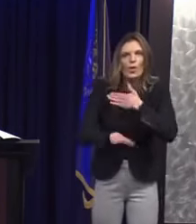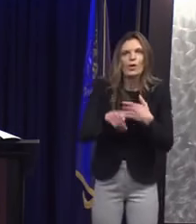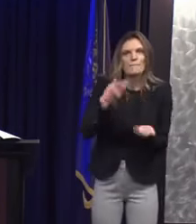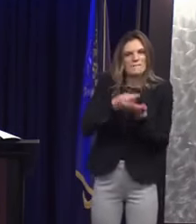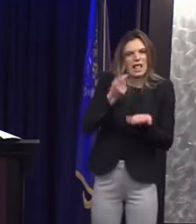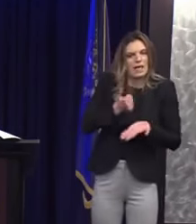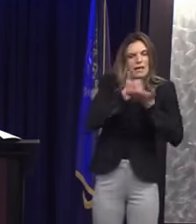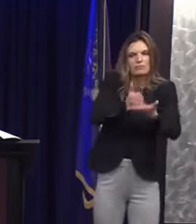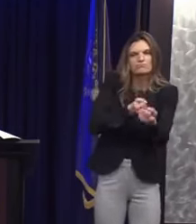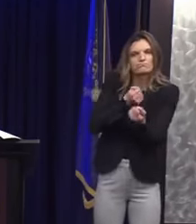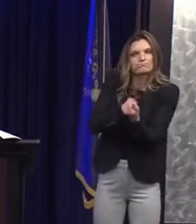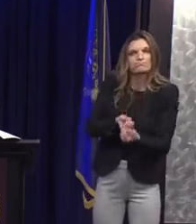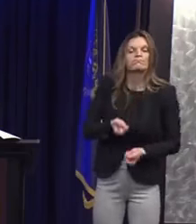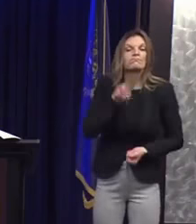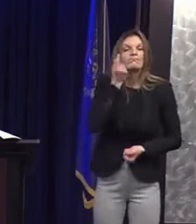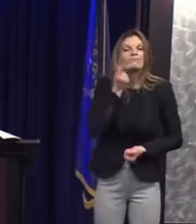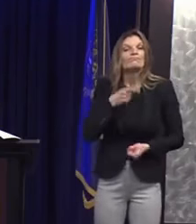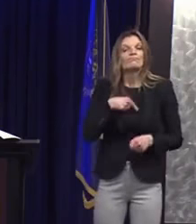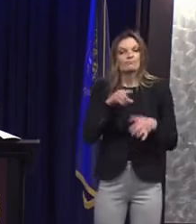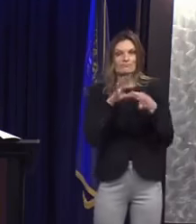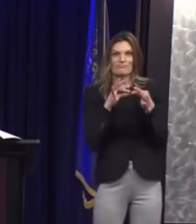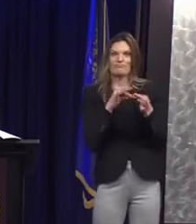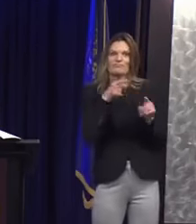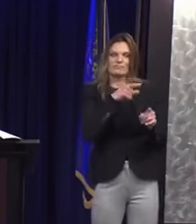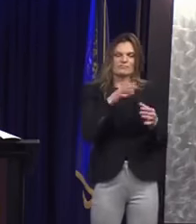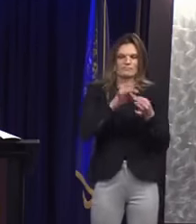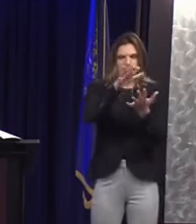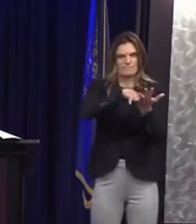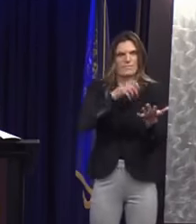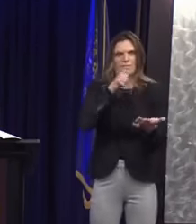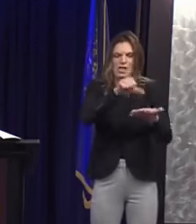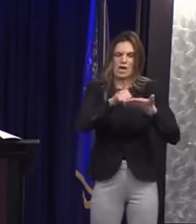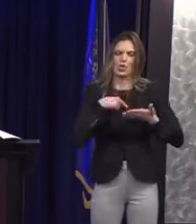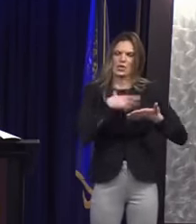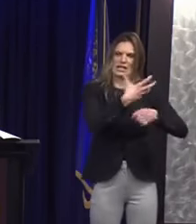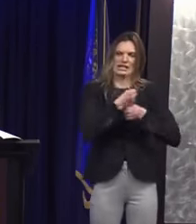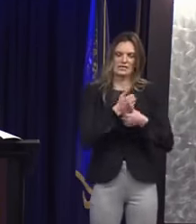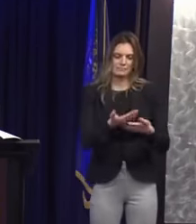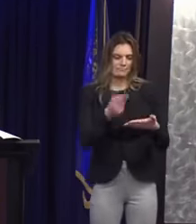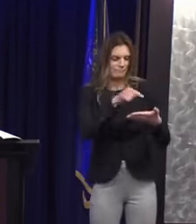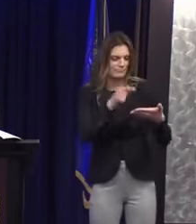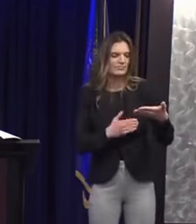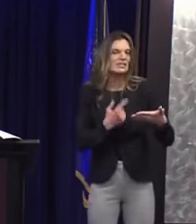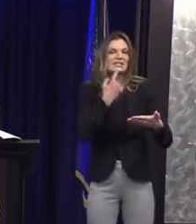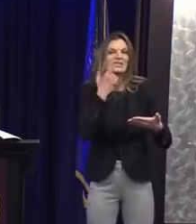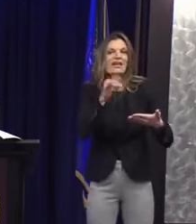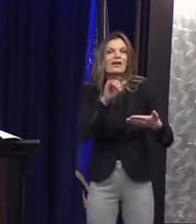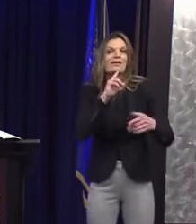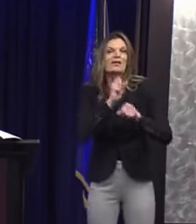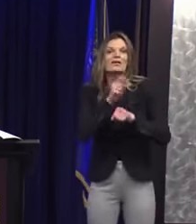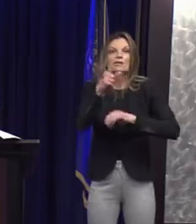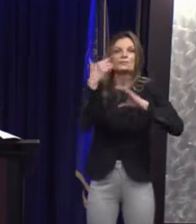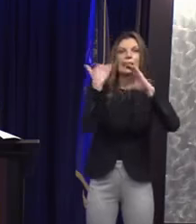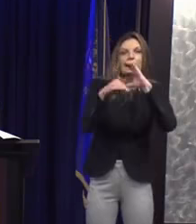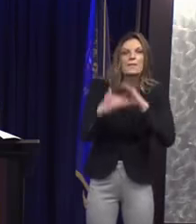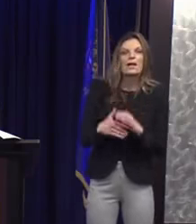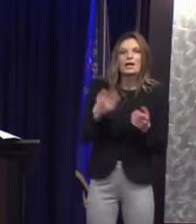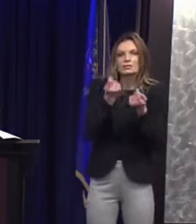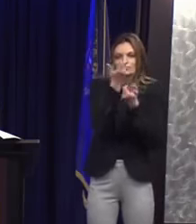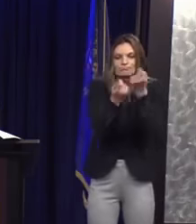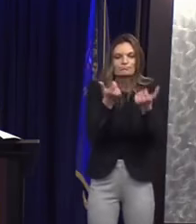a personal relationship between the mayor of Detroit and the director of the Make Your Date program.